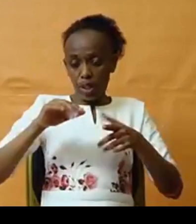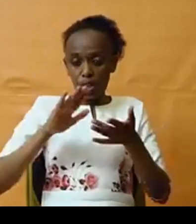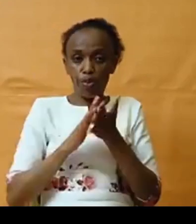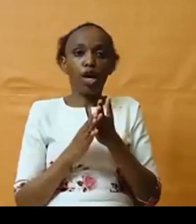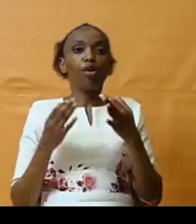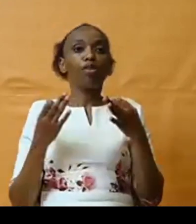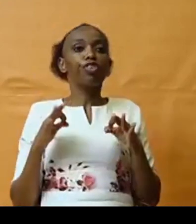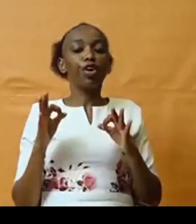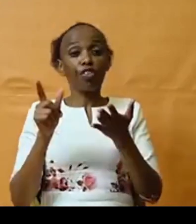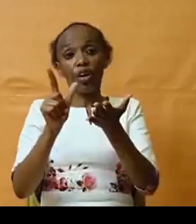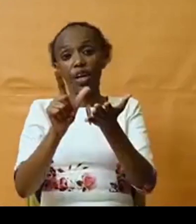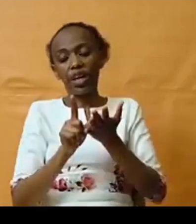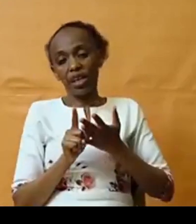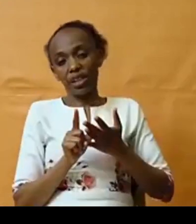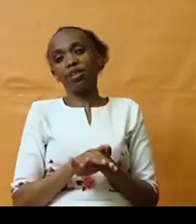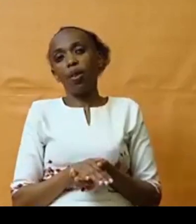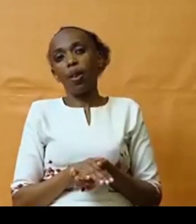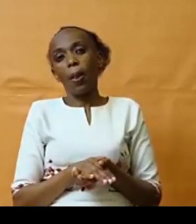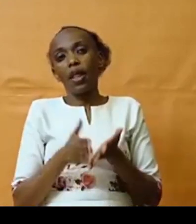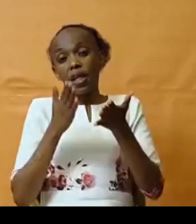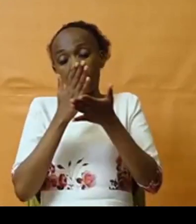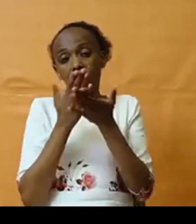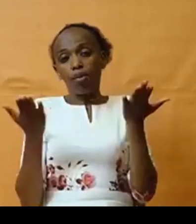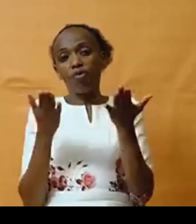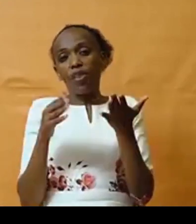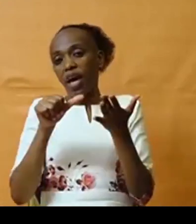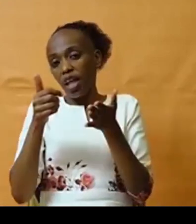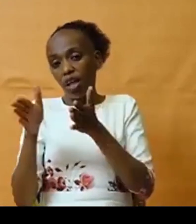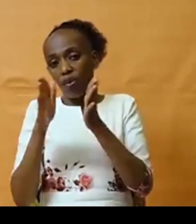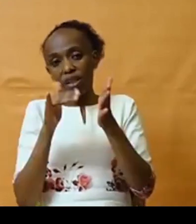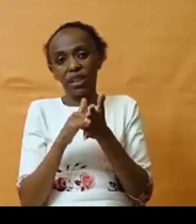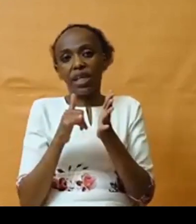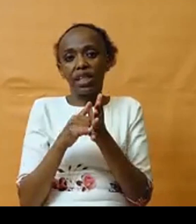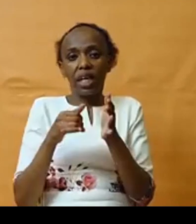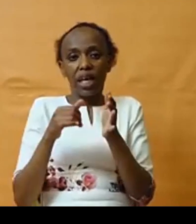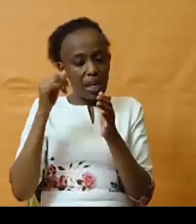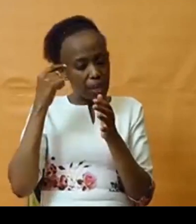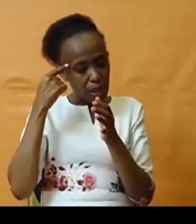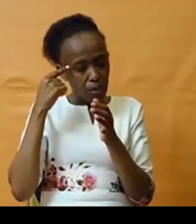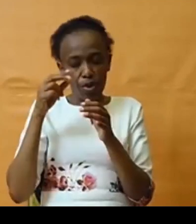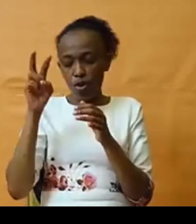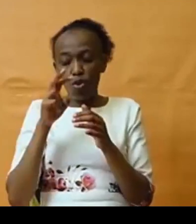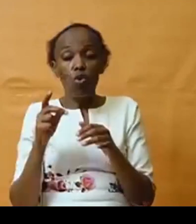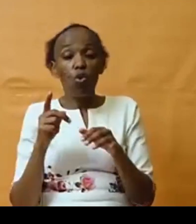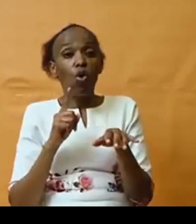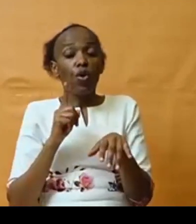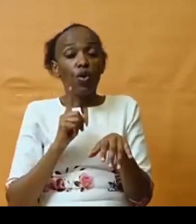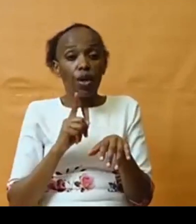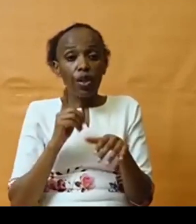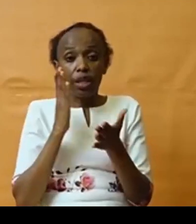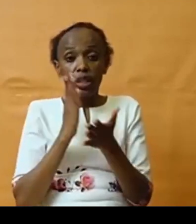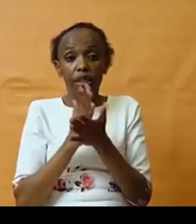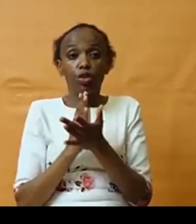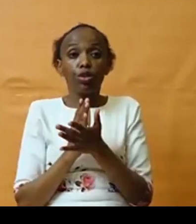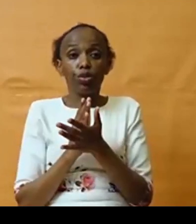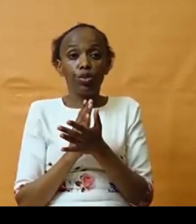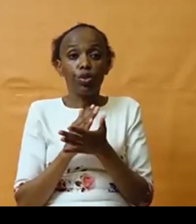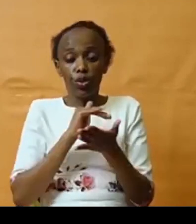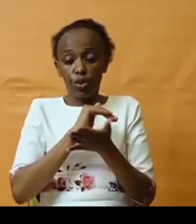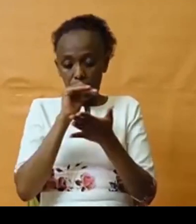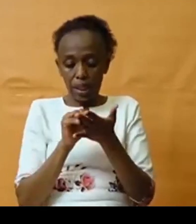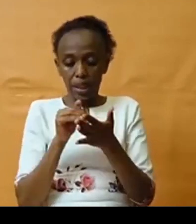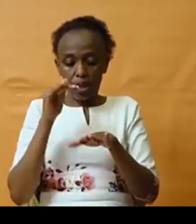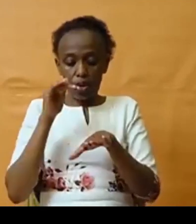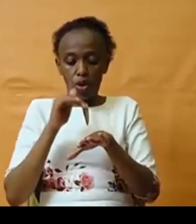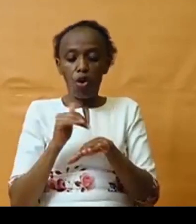these debts. So those are some of the alternatives that we should be looking at, which are really centered on